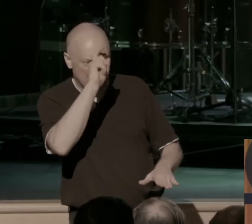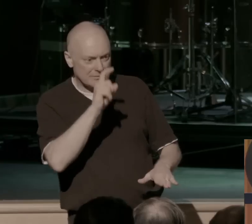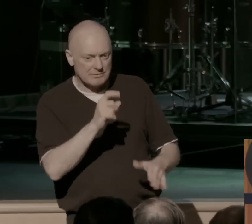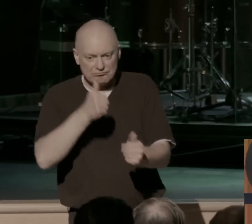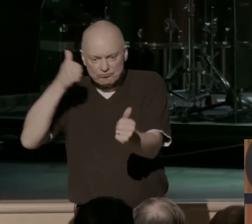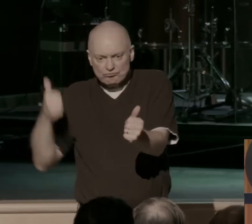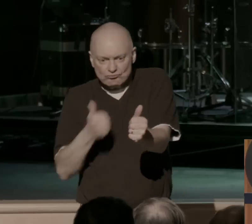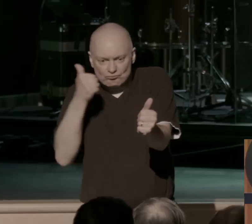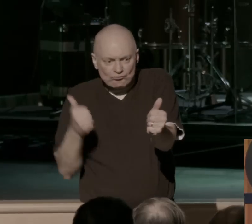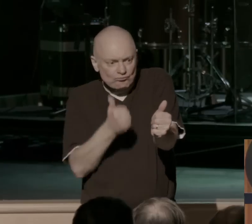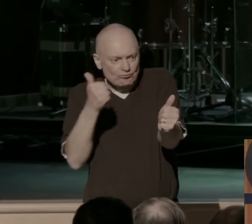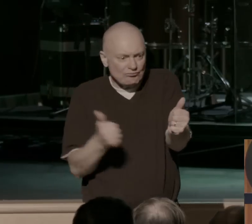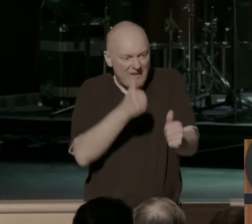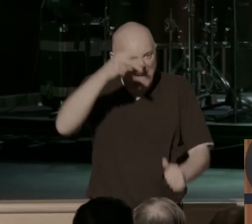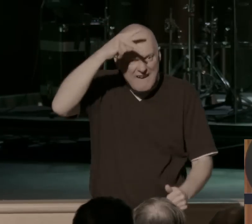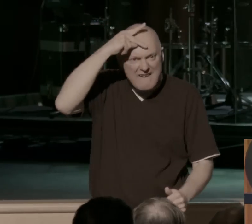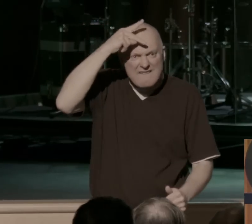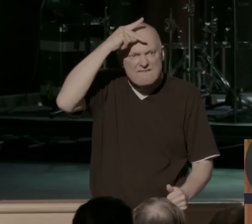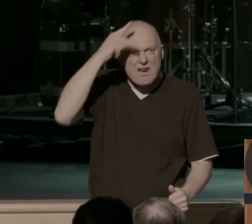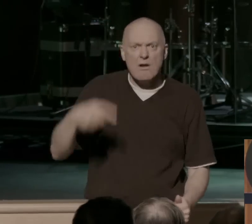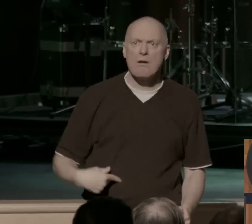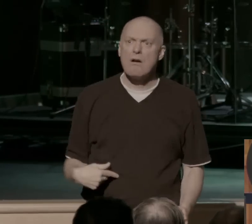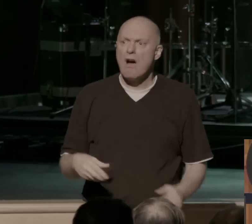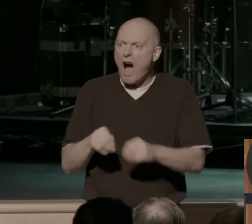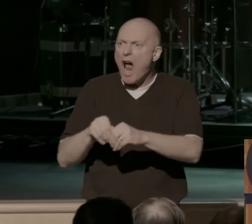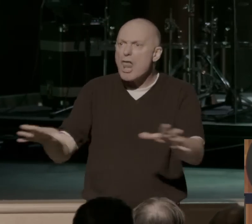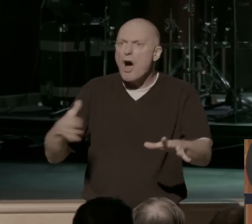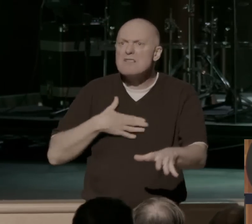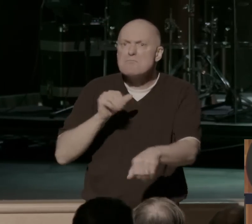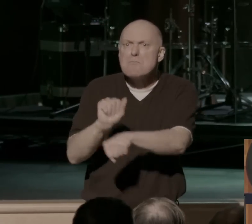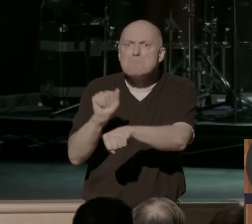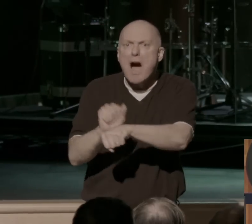Pharaoh was like, I just lost my whole workforce. I'm going to get them and I'm bringing them back.